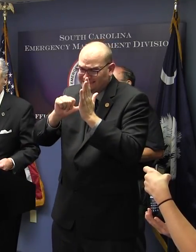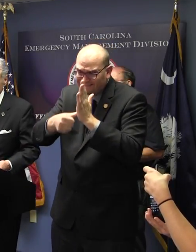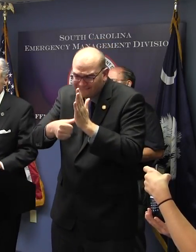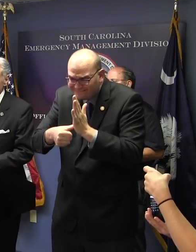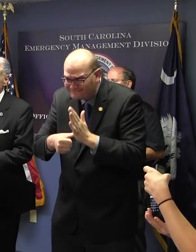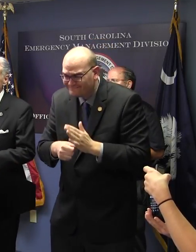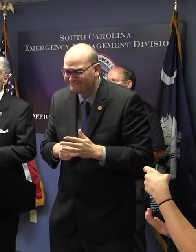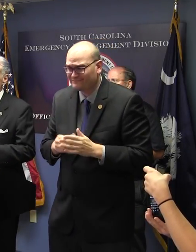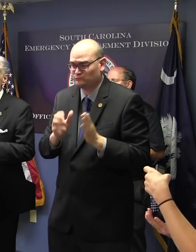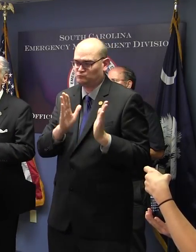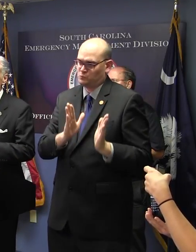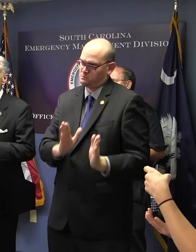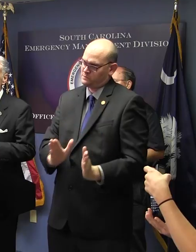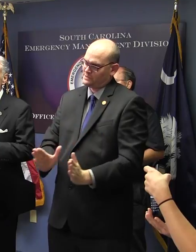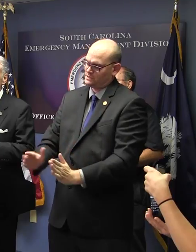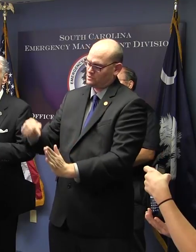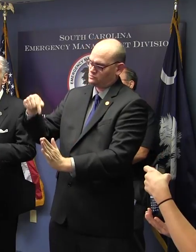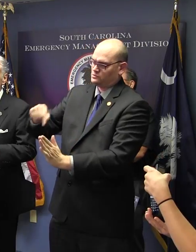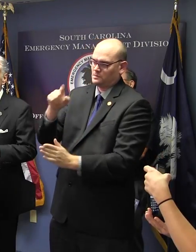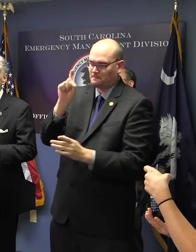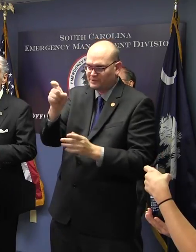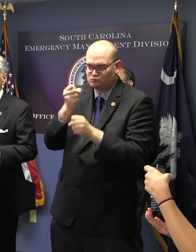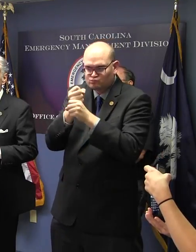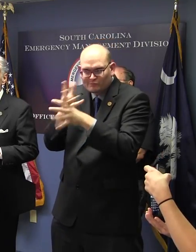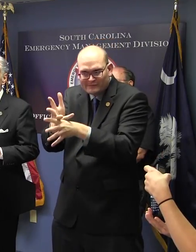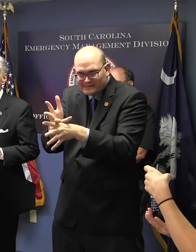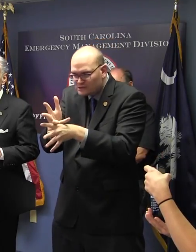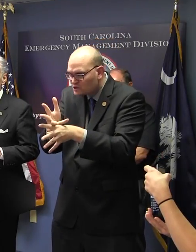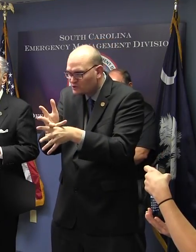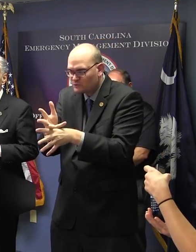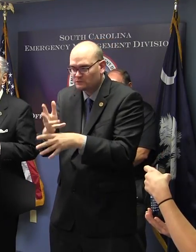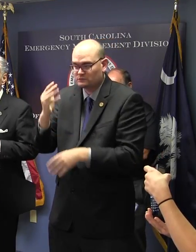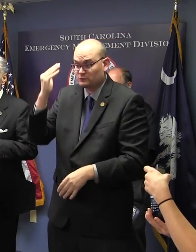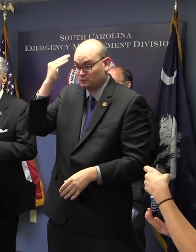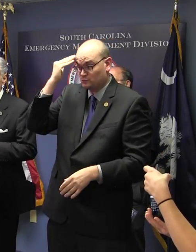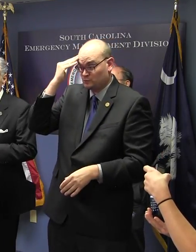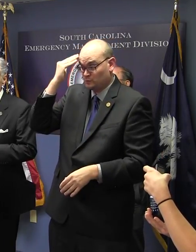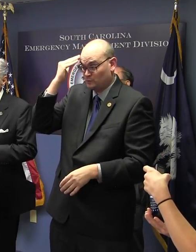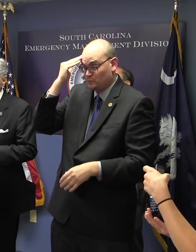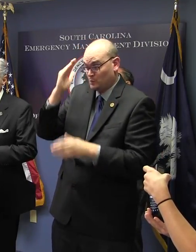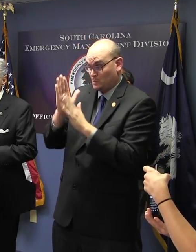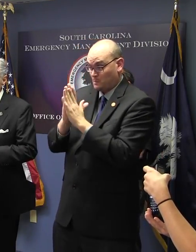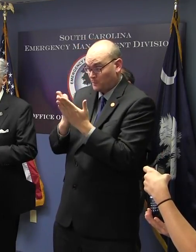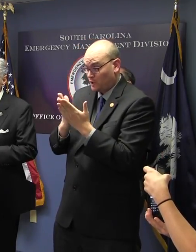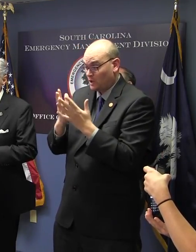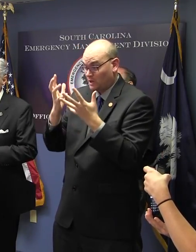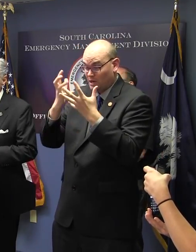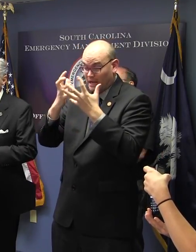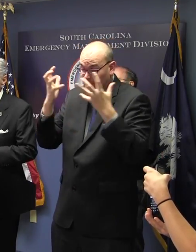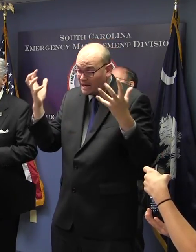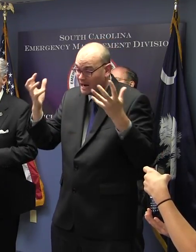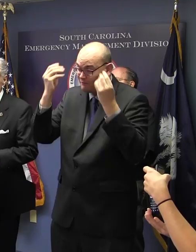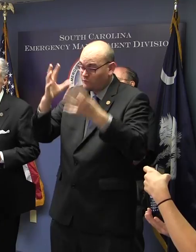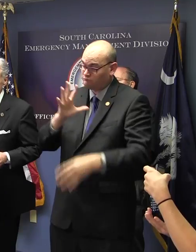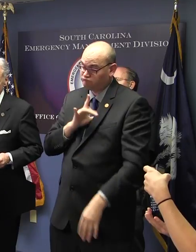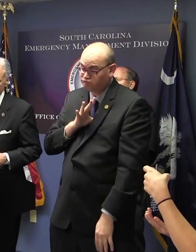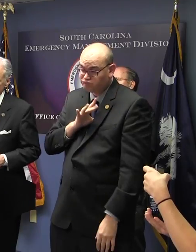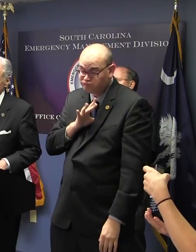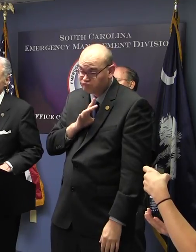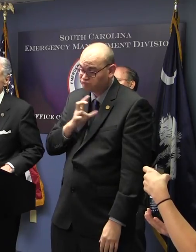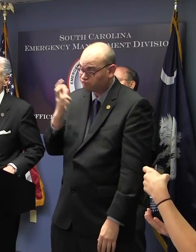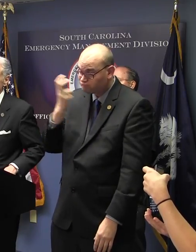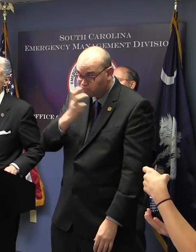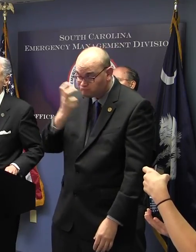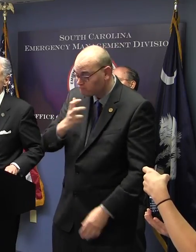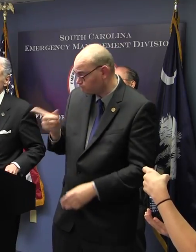of good, reliable information in this booklet and also on that website. And, of course, with the social media we have,